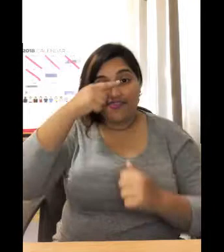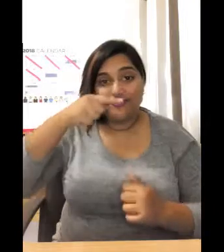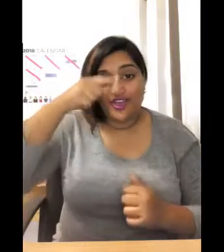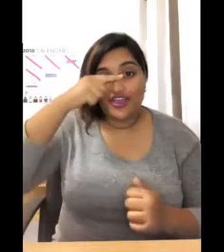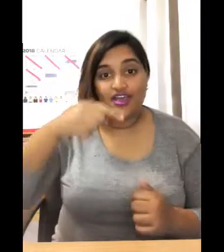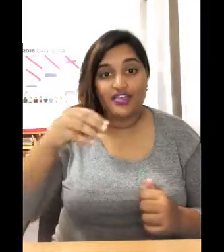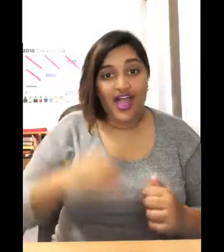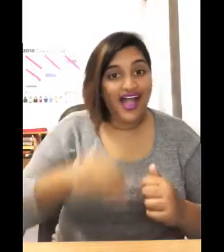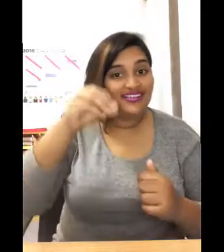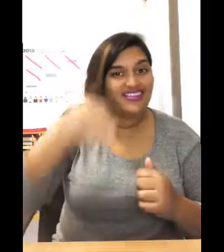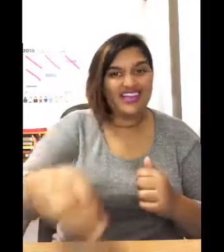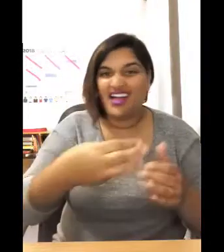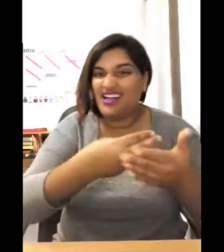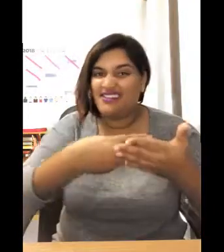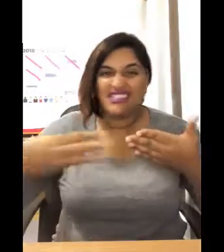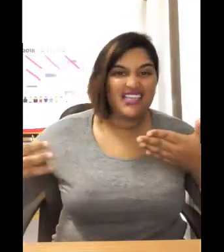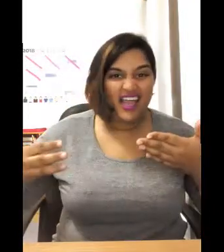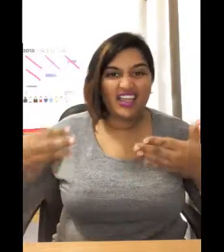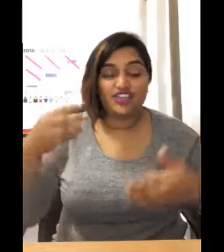To be